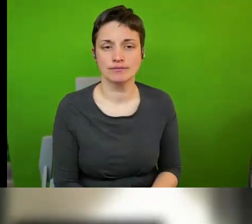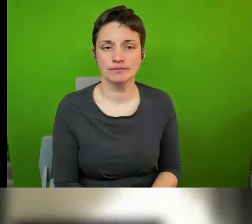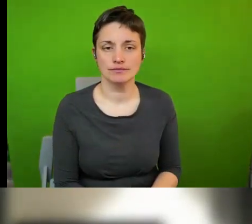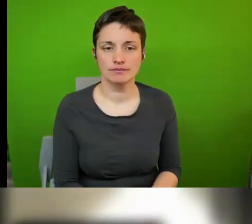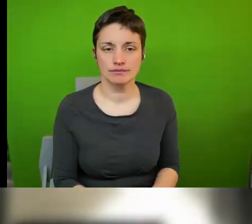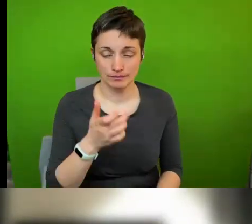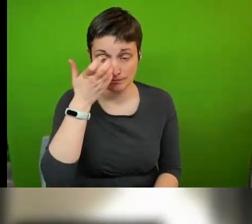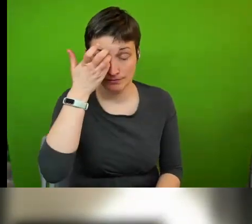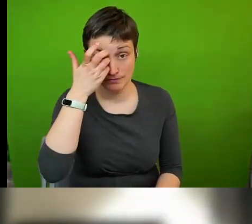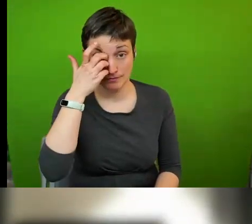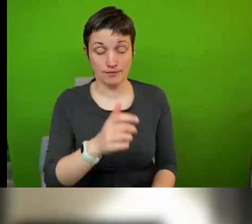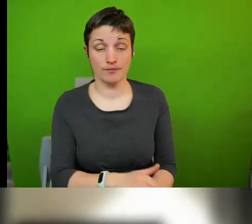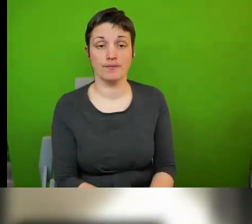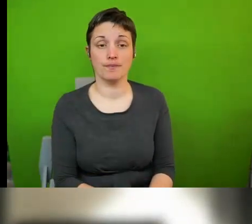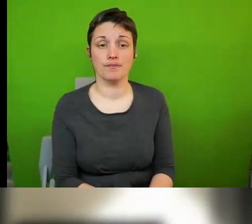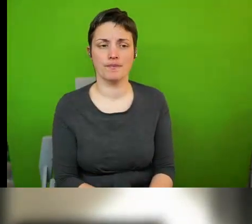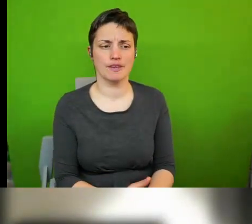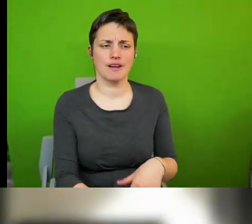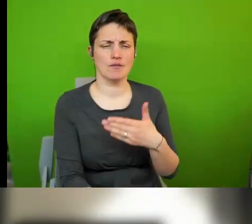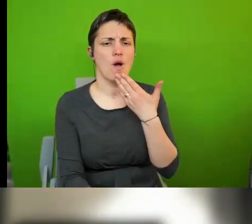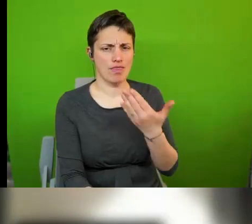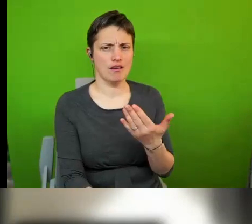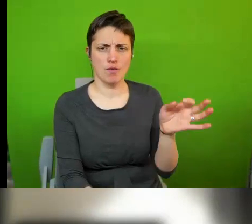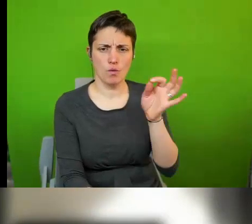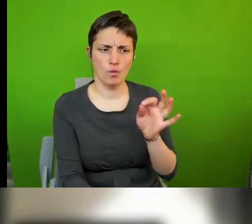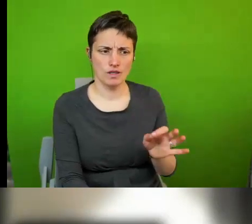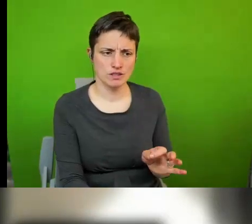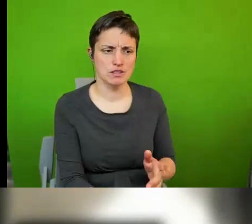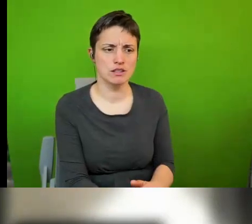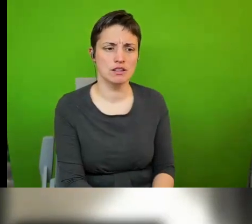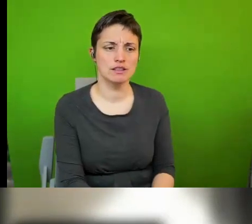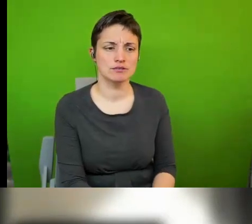thank you for the for the question again um